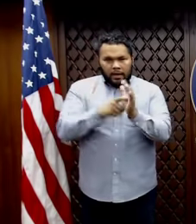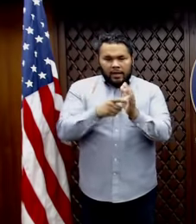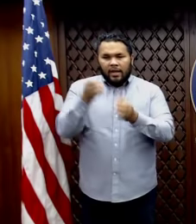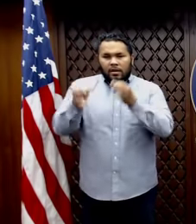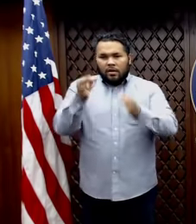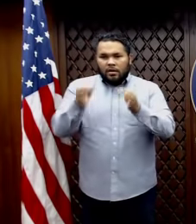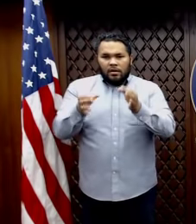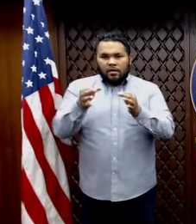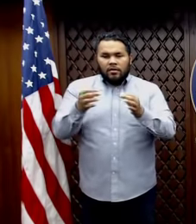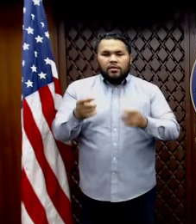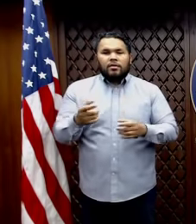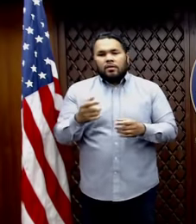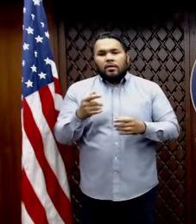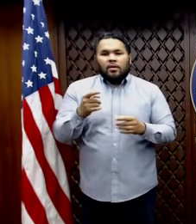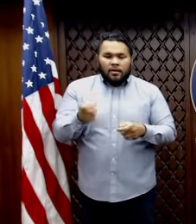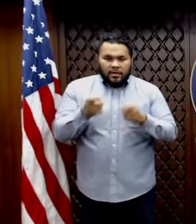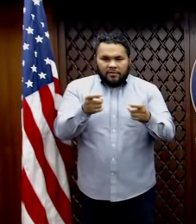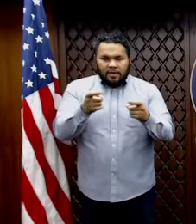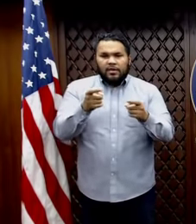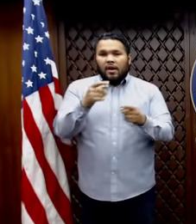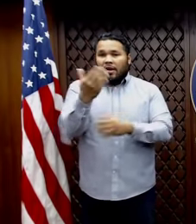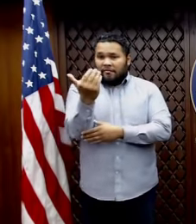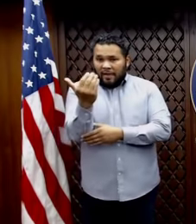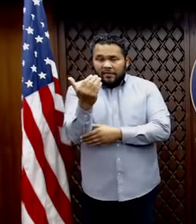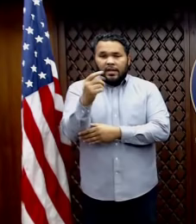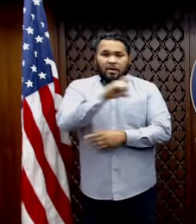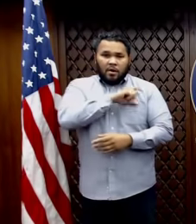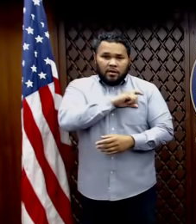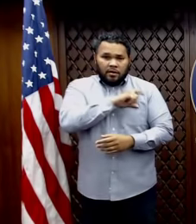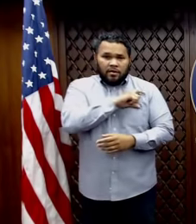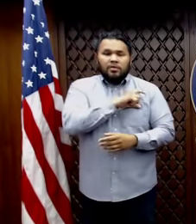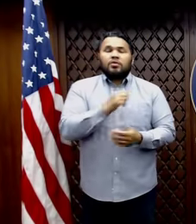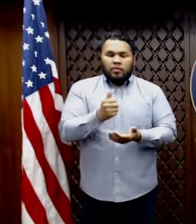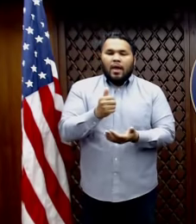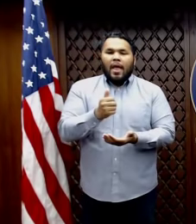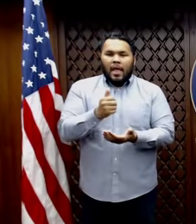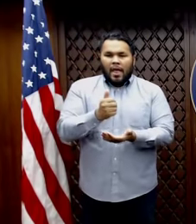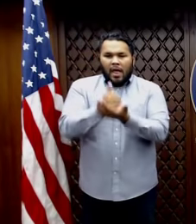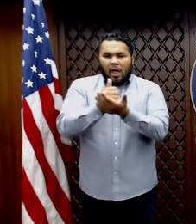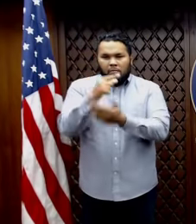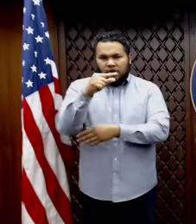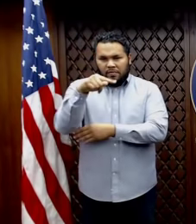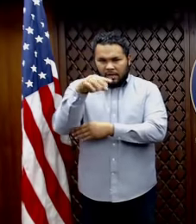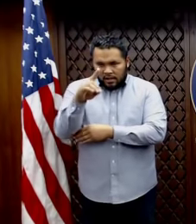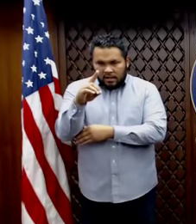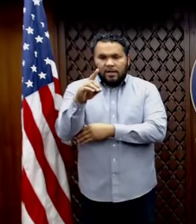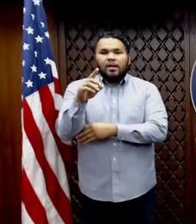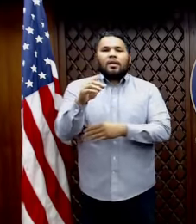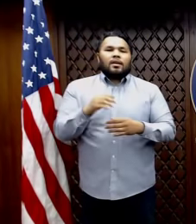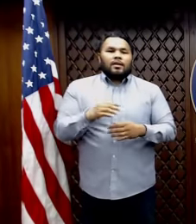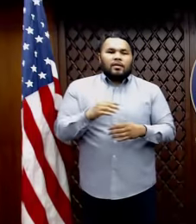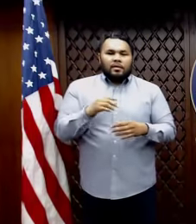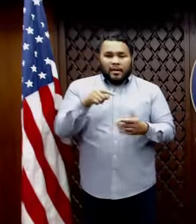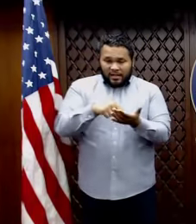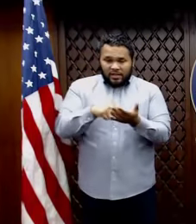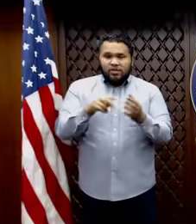15 law enforcement officers to supplement, uh, efforts by the police department and, uh, by the public health surveillance teams. Um, this